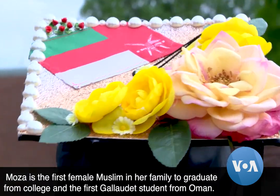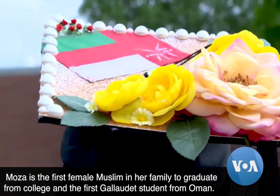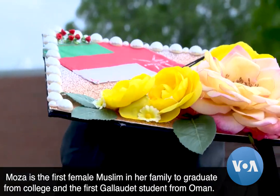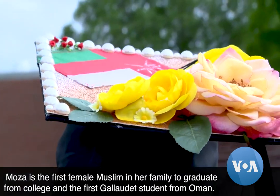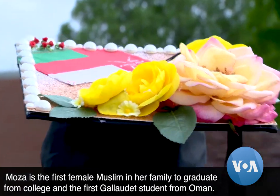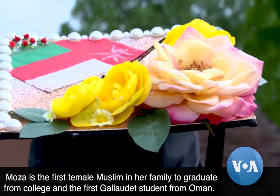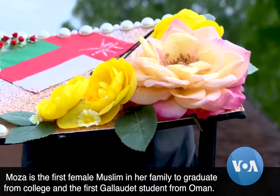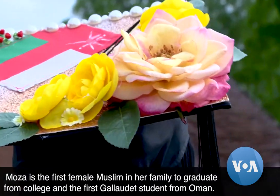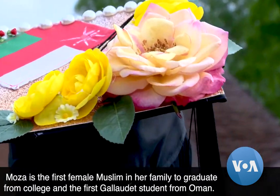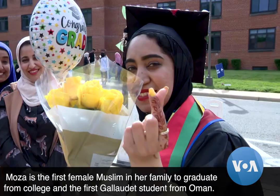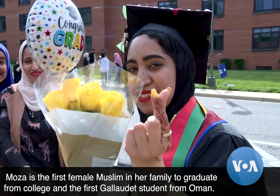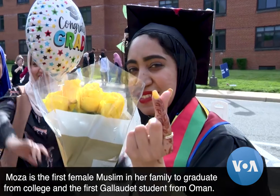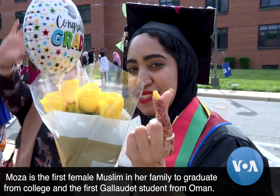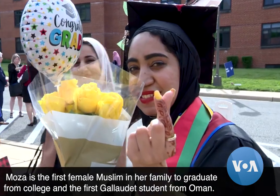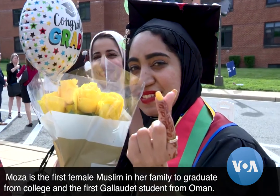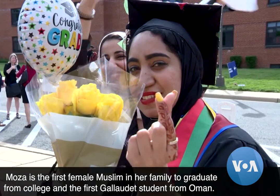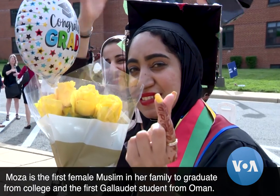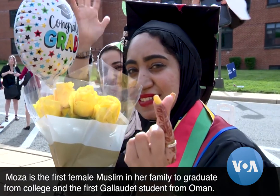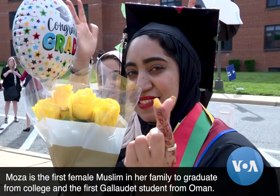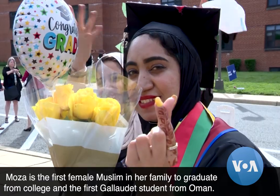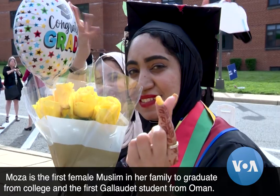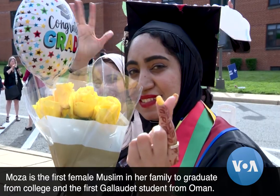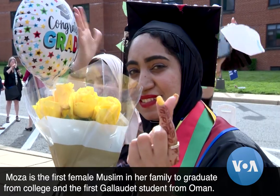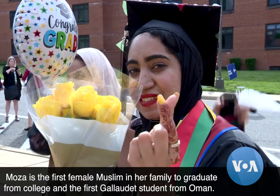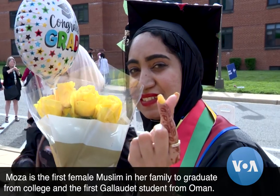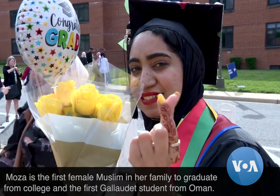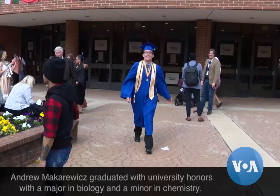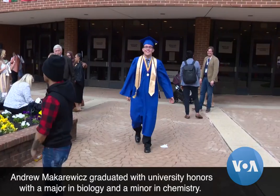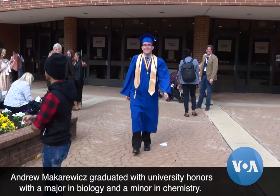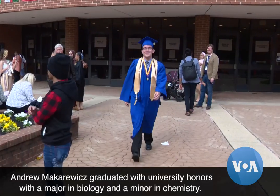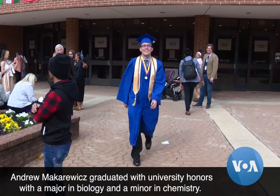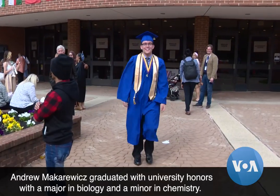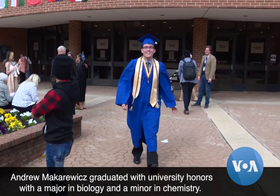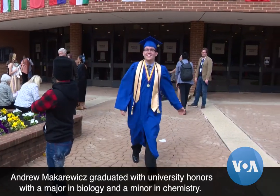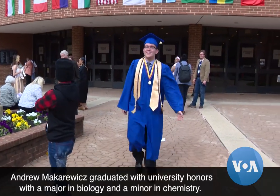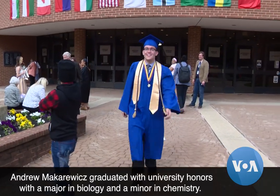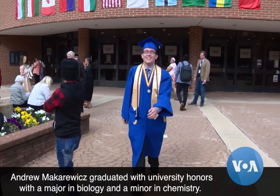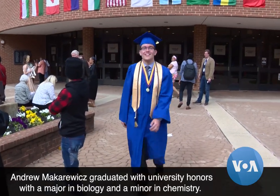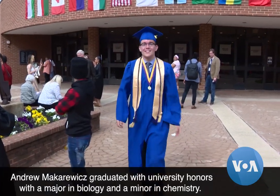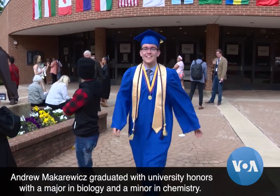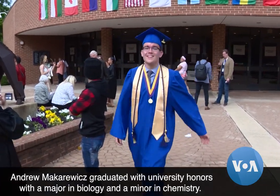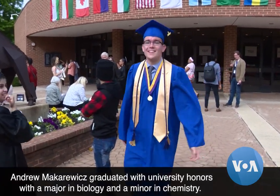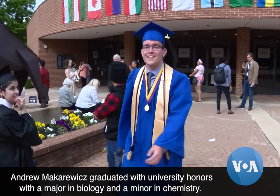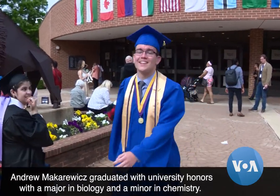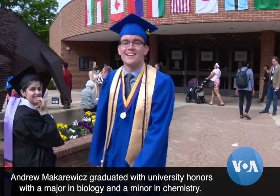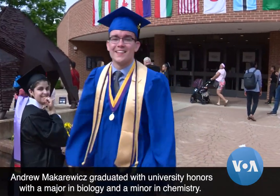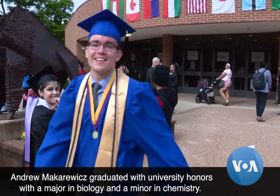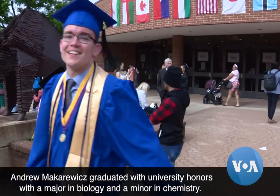graduate from college and the first Gallaudet student from Oman. Andrew Makarovic graduated with university